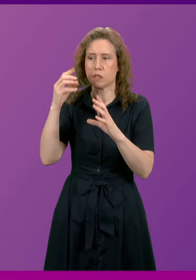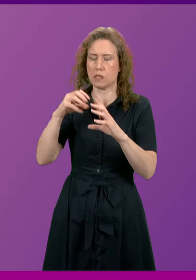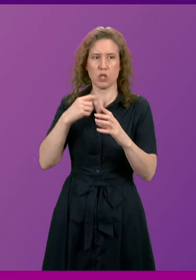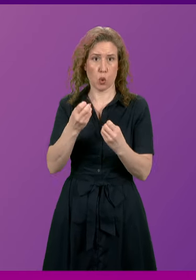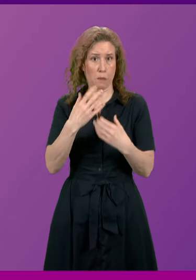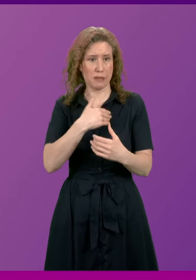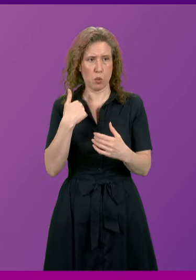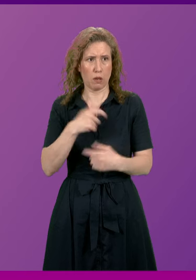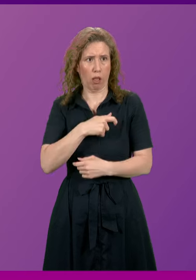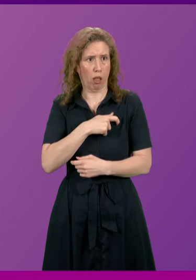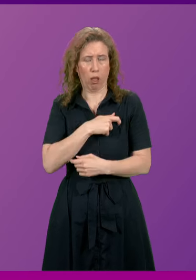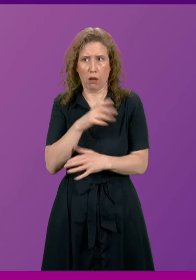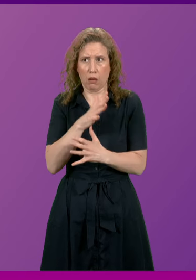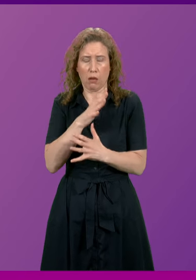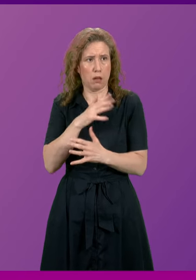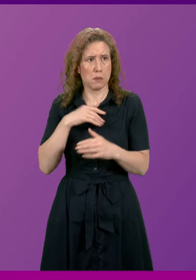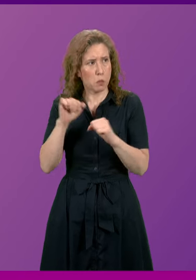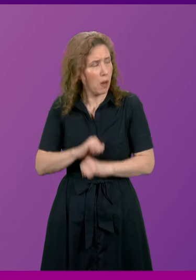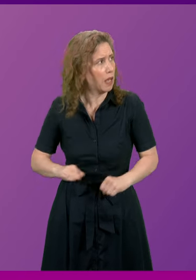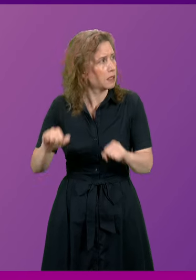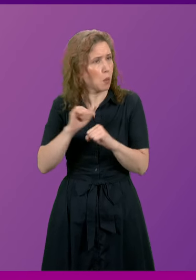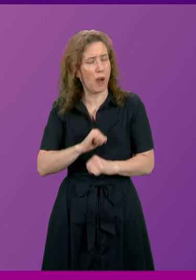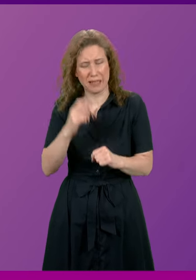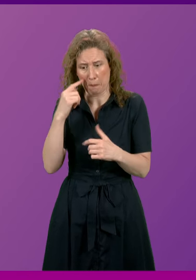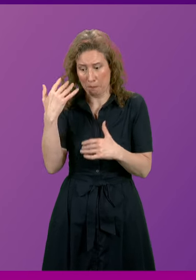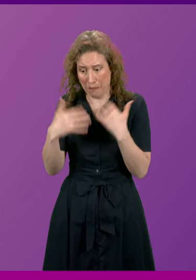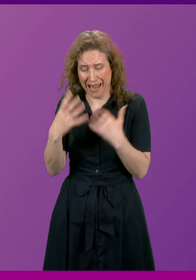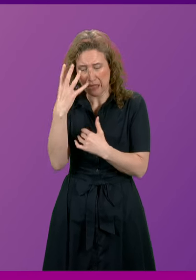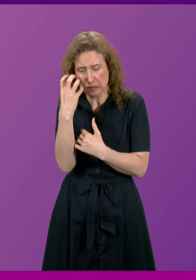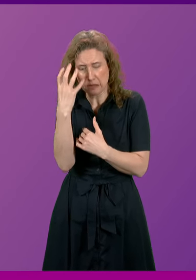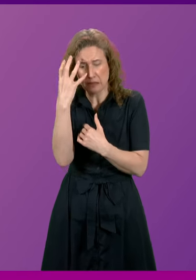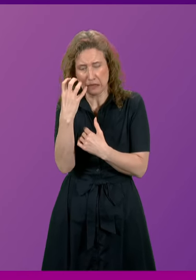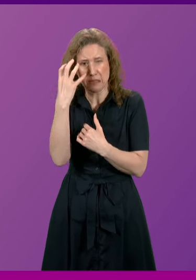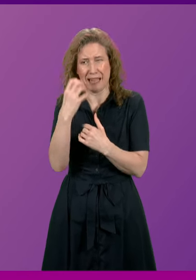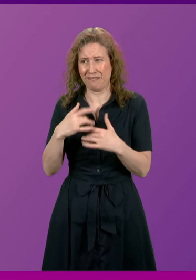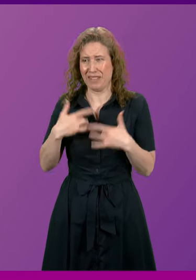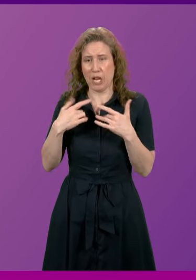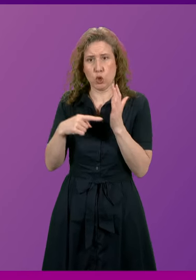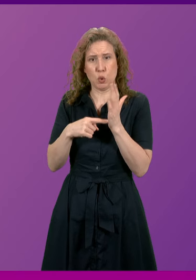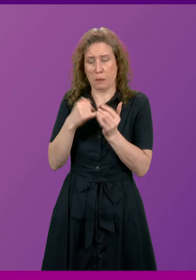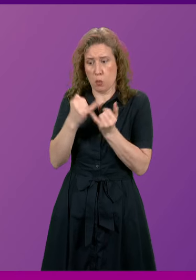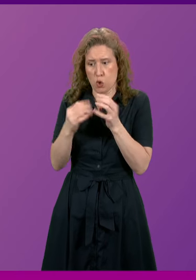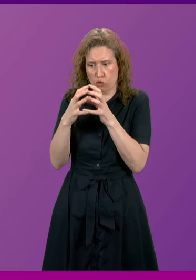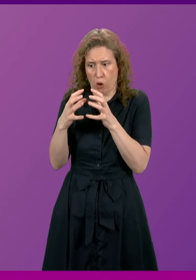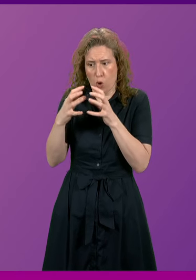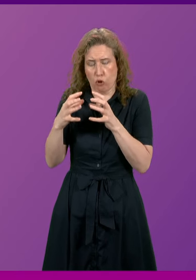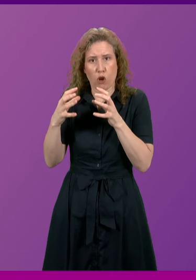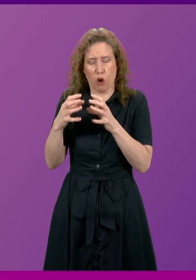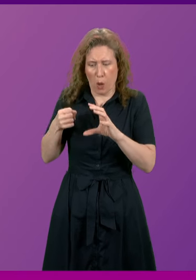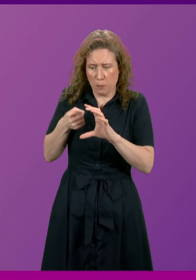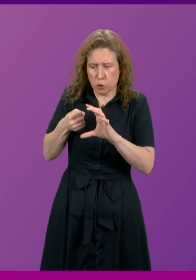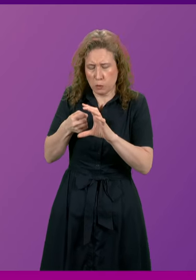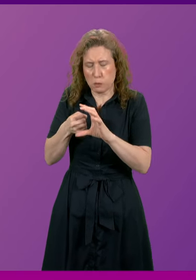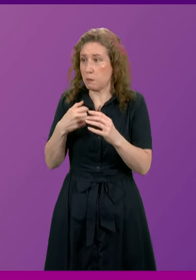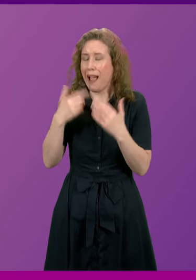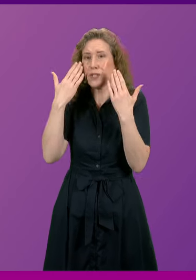and the concerns worse. I'm worried about the pain being an indication that the tumour is getting worse but I have no way